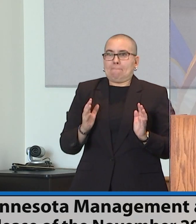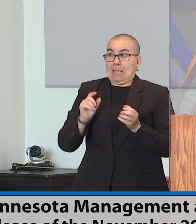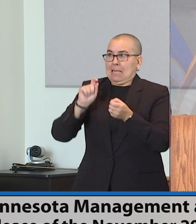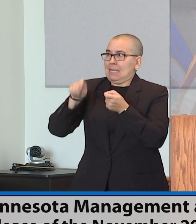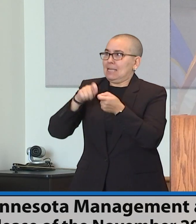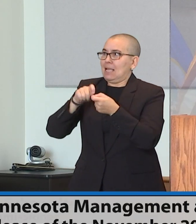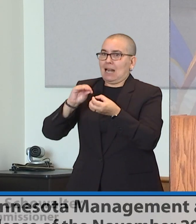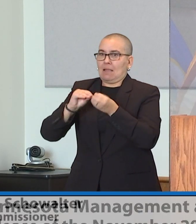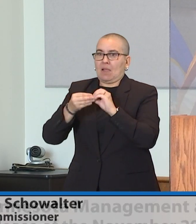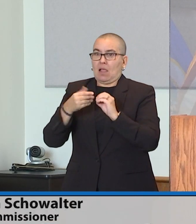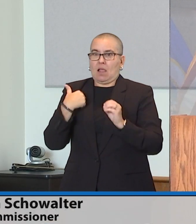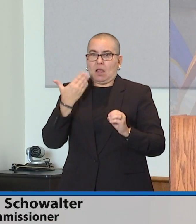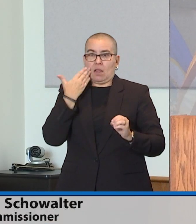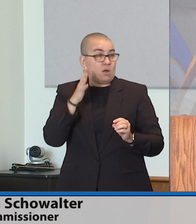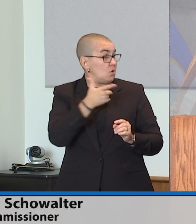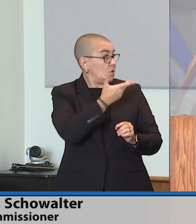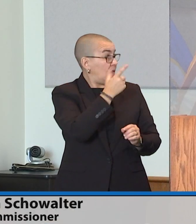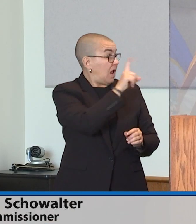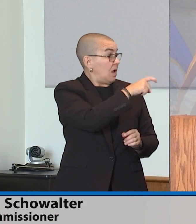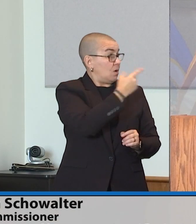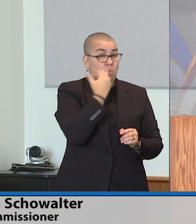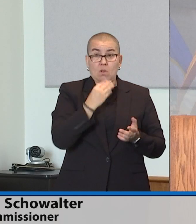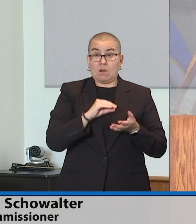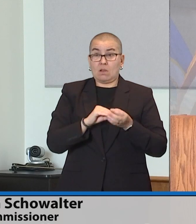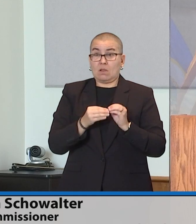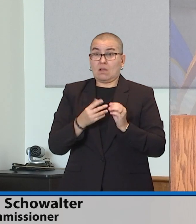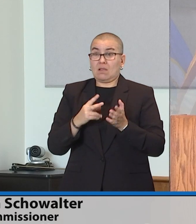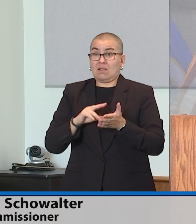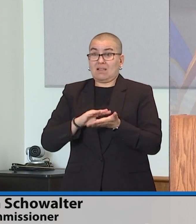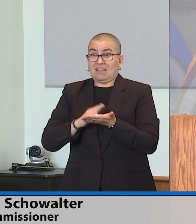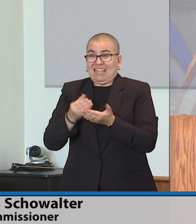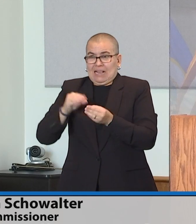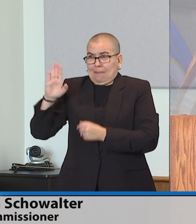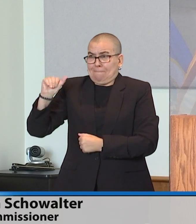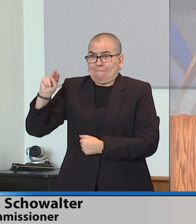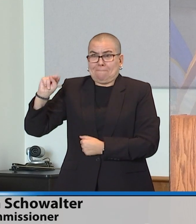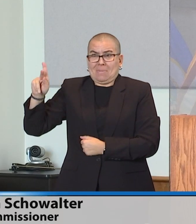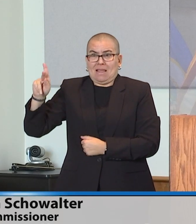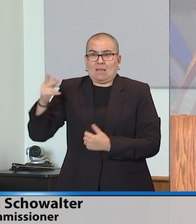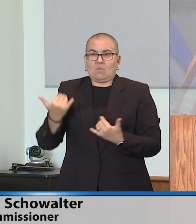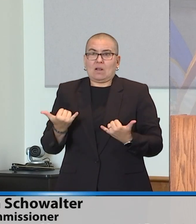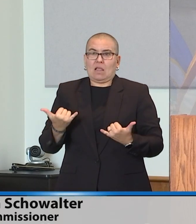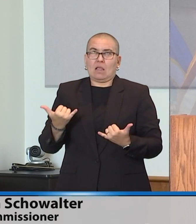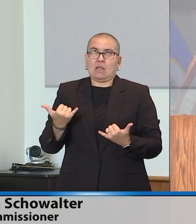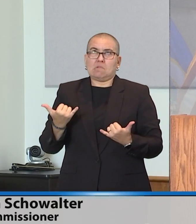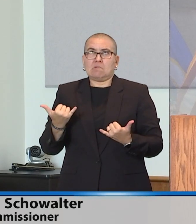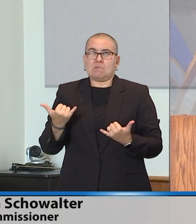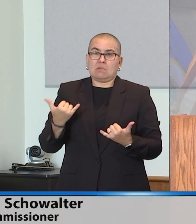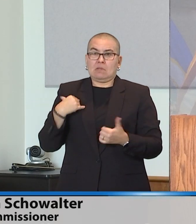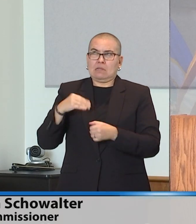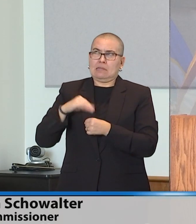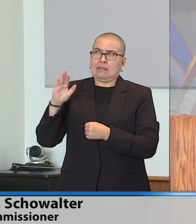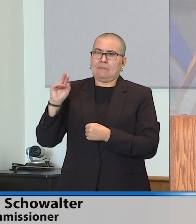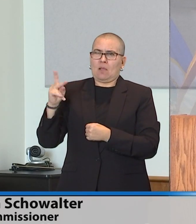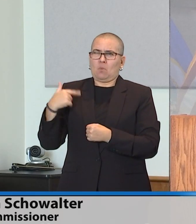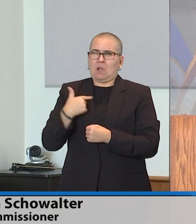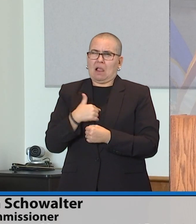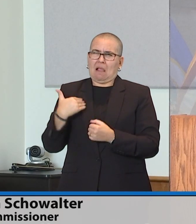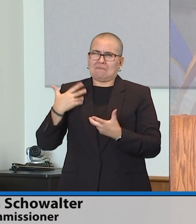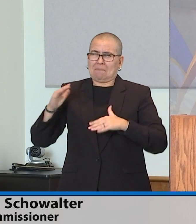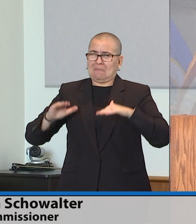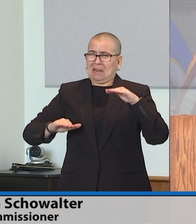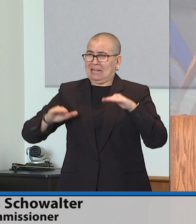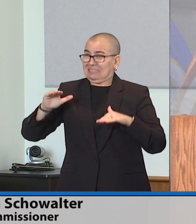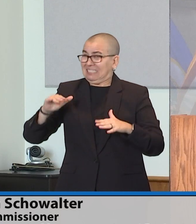a precise number, but you can, right now we have balances that are in this neighborhood. So I think for purposes of